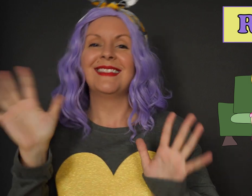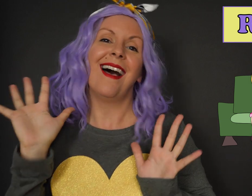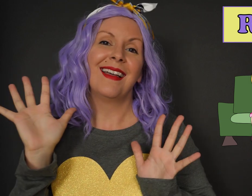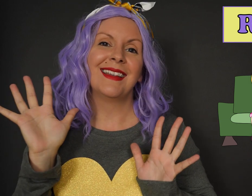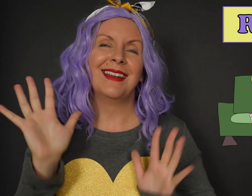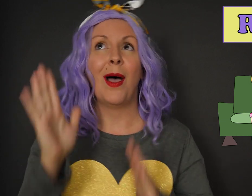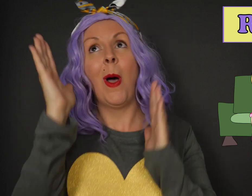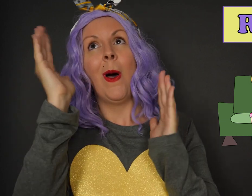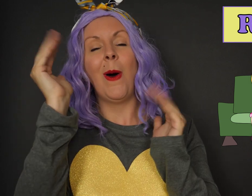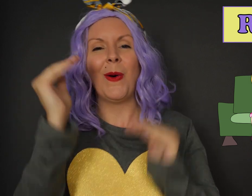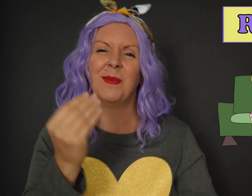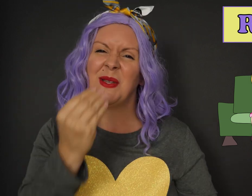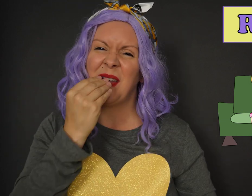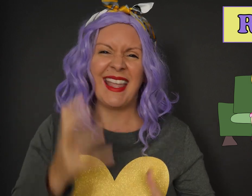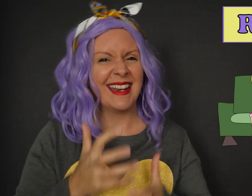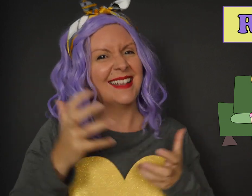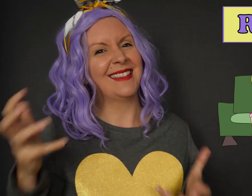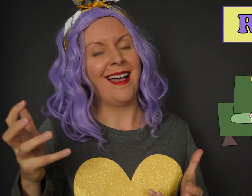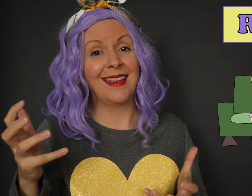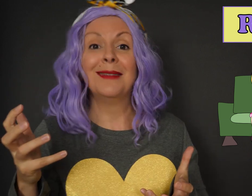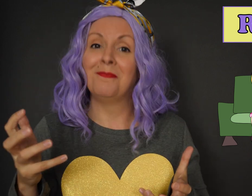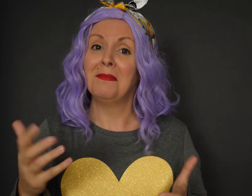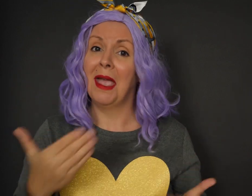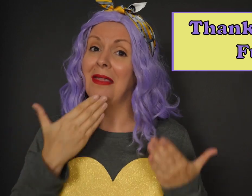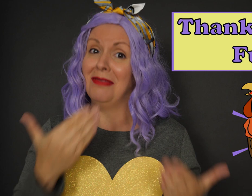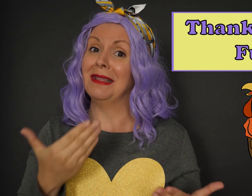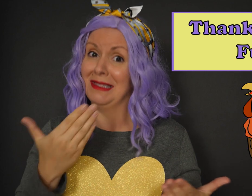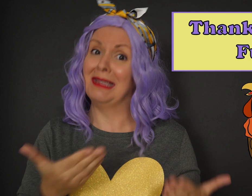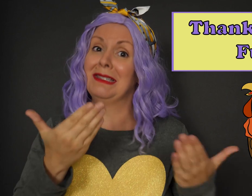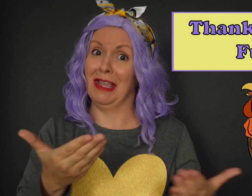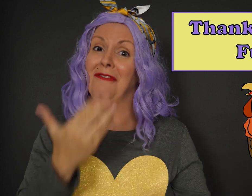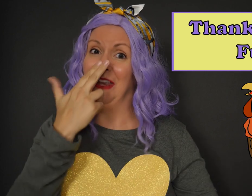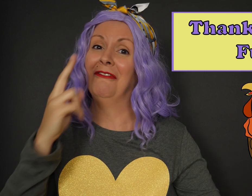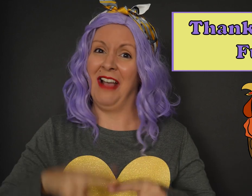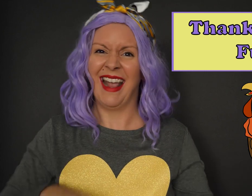done. Hope you ate a ton. And that's Thanksgiving fun.